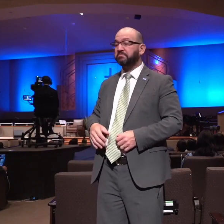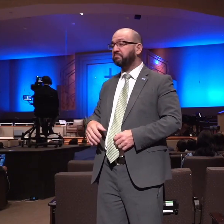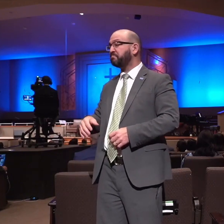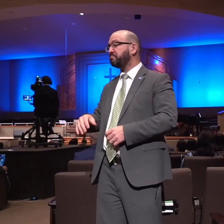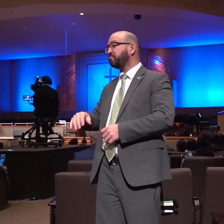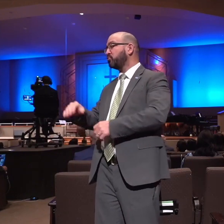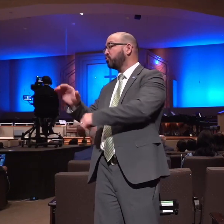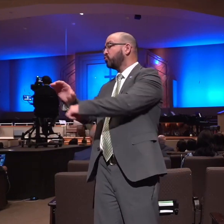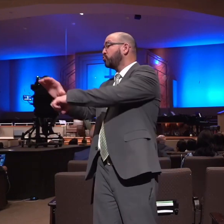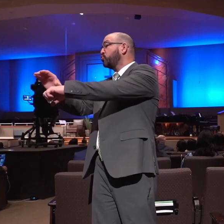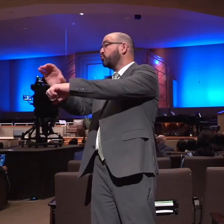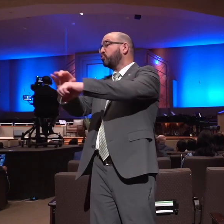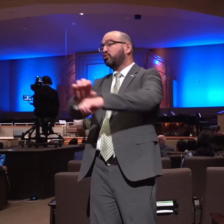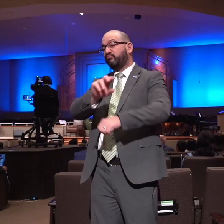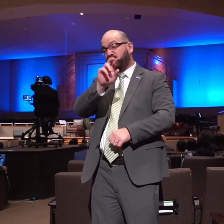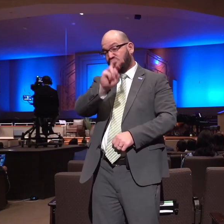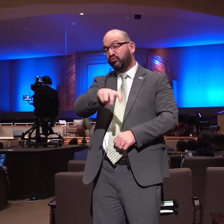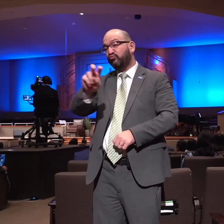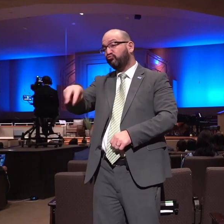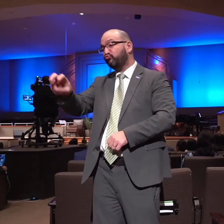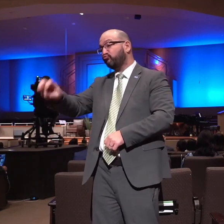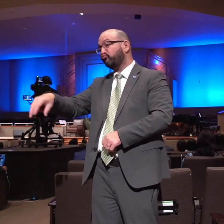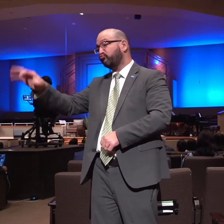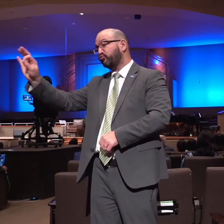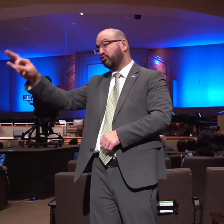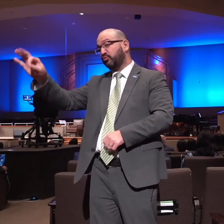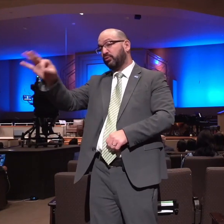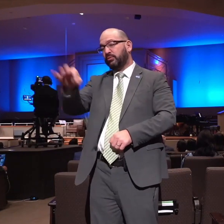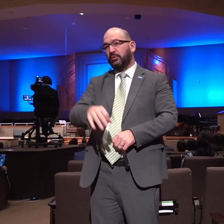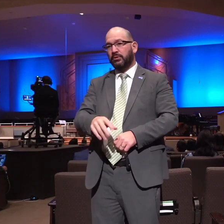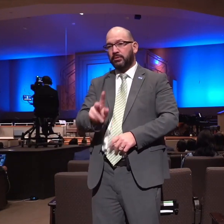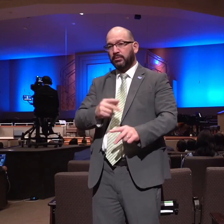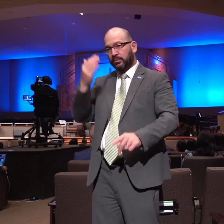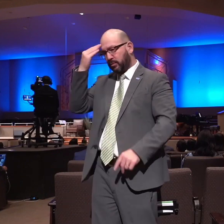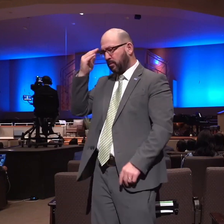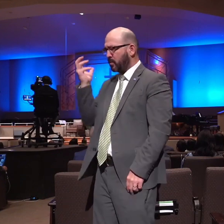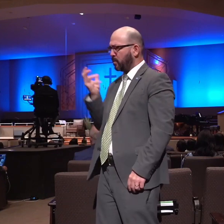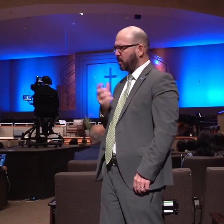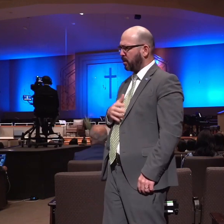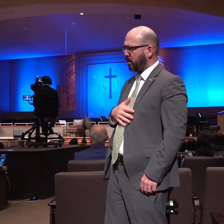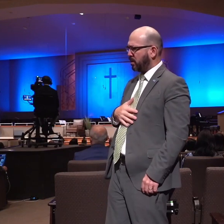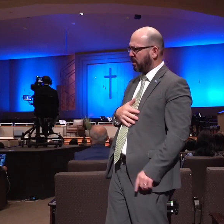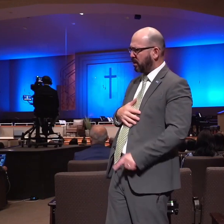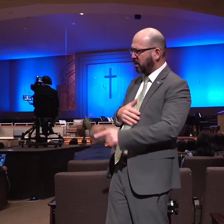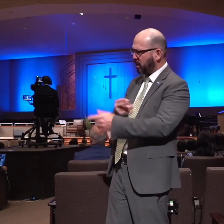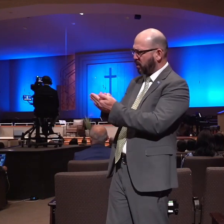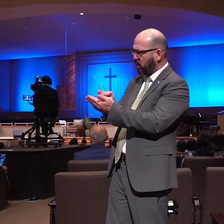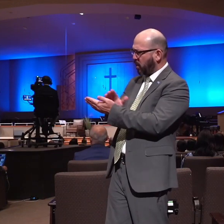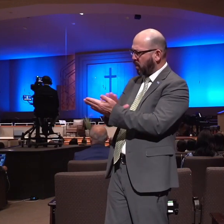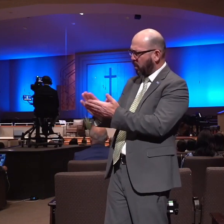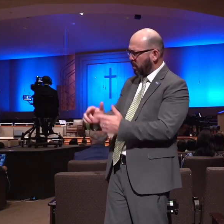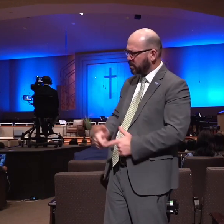areas and pastors began to take note of his godliness and his zeal for God's Word